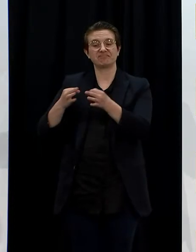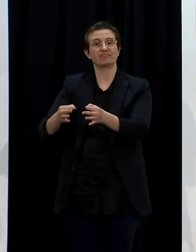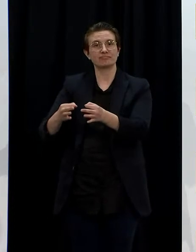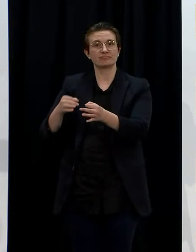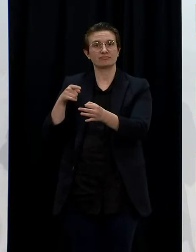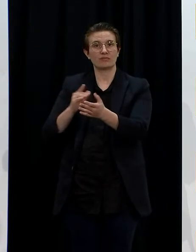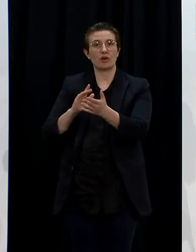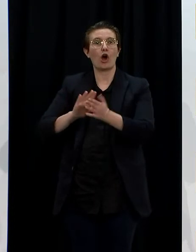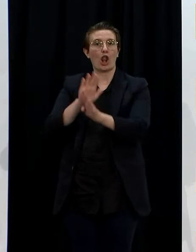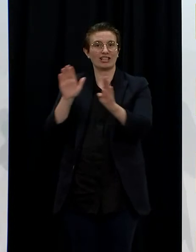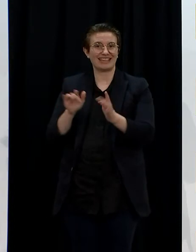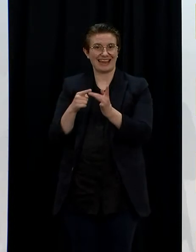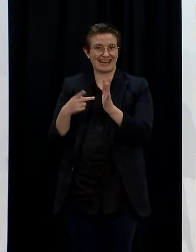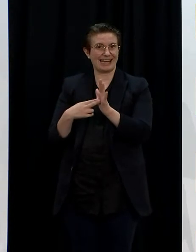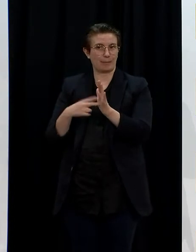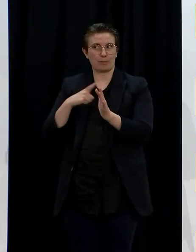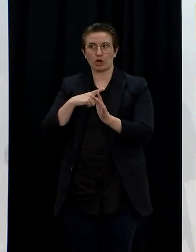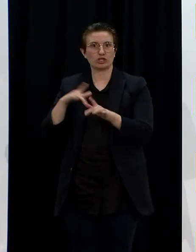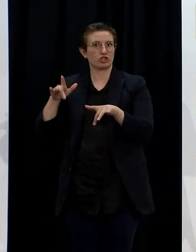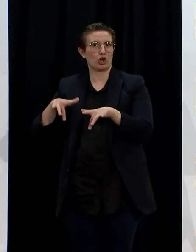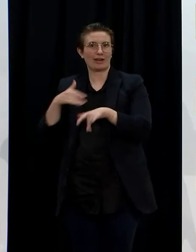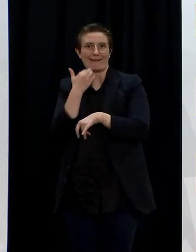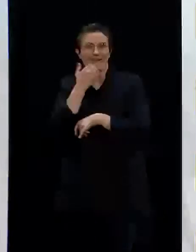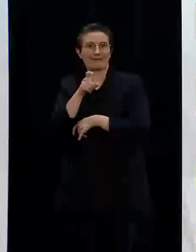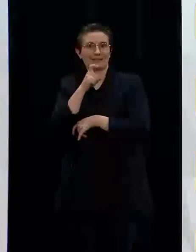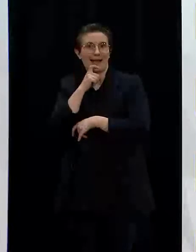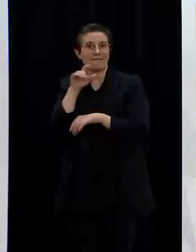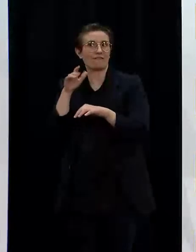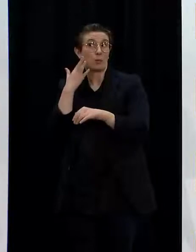the health staff they need to run